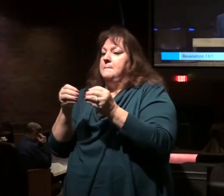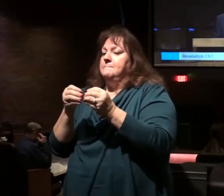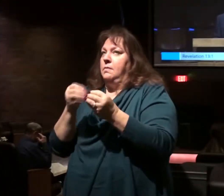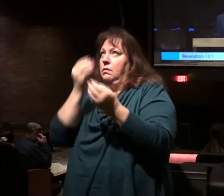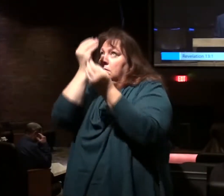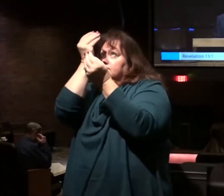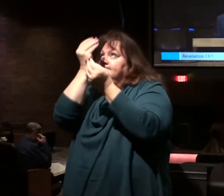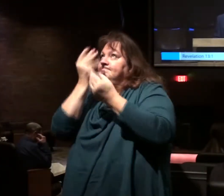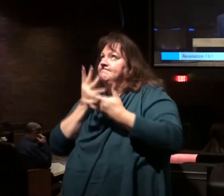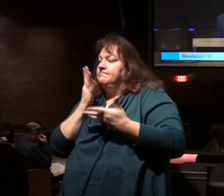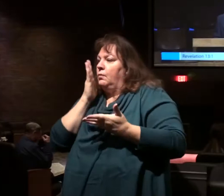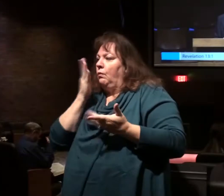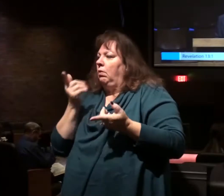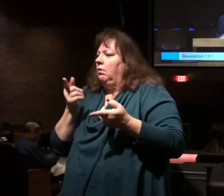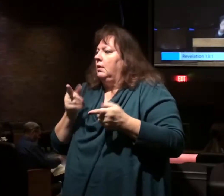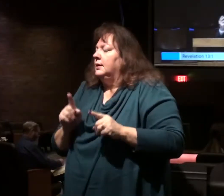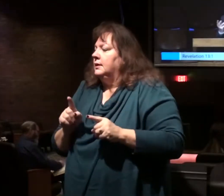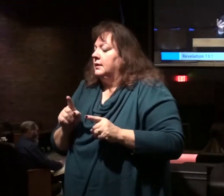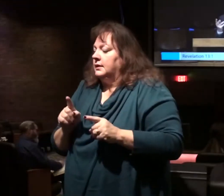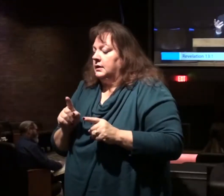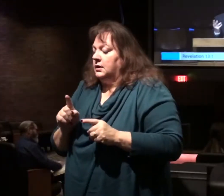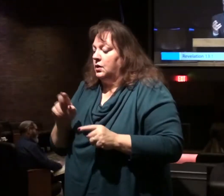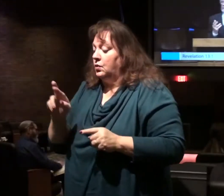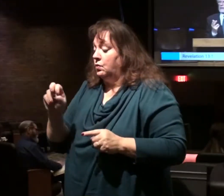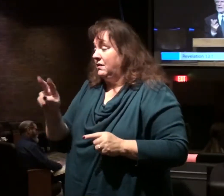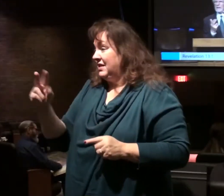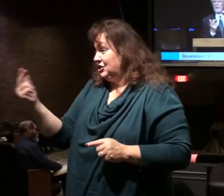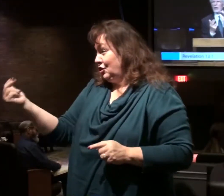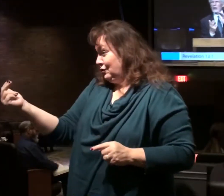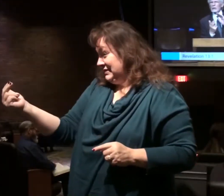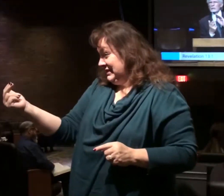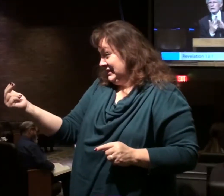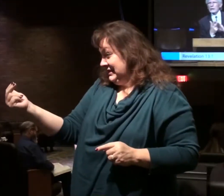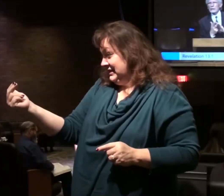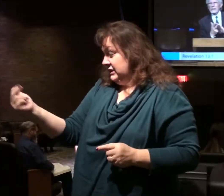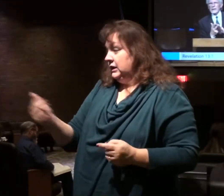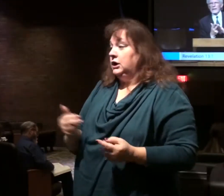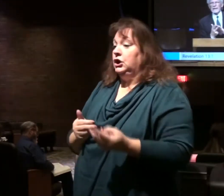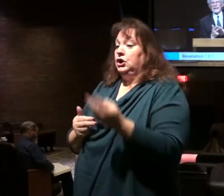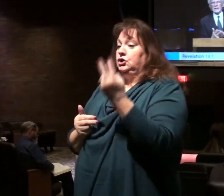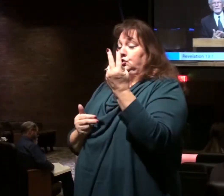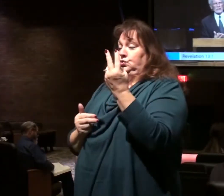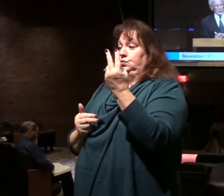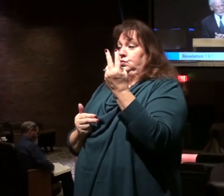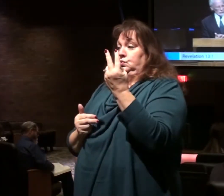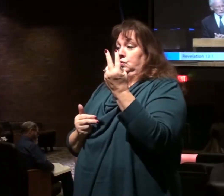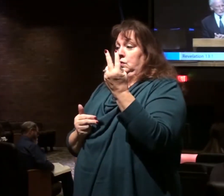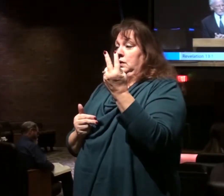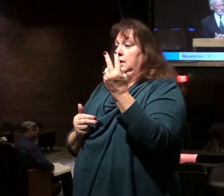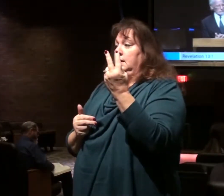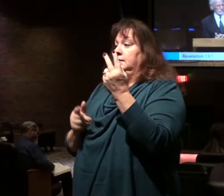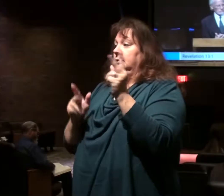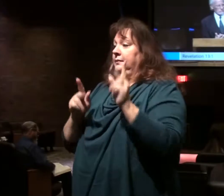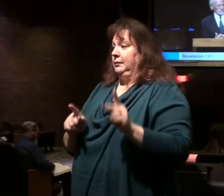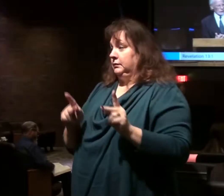information. What we're going to talk about in chapter 13 are two key individuals